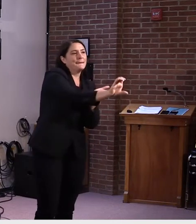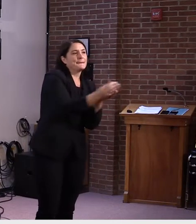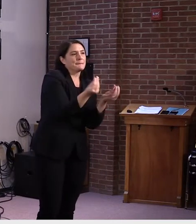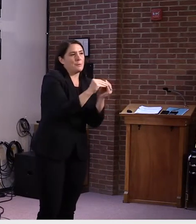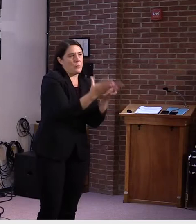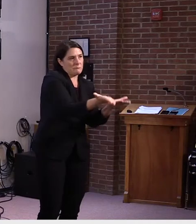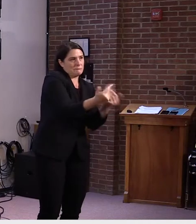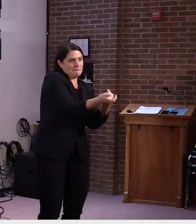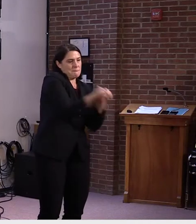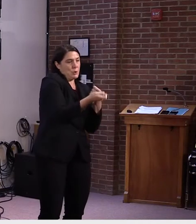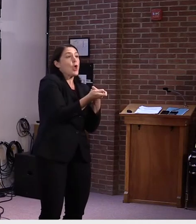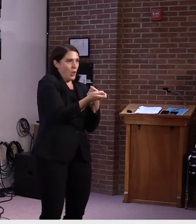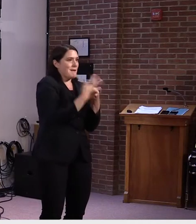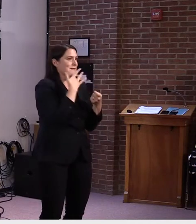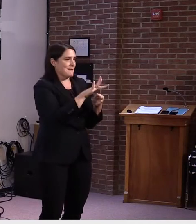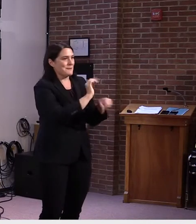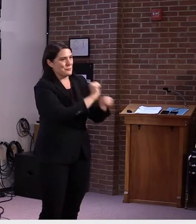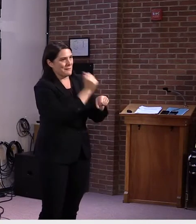Um,